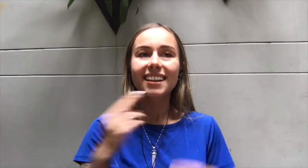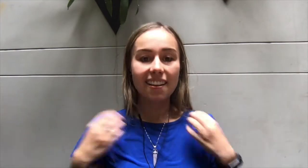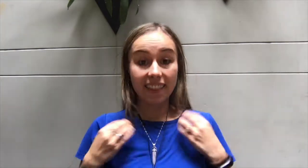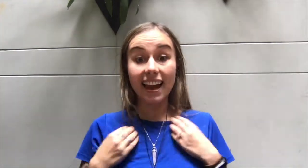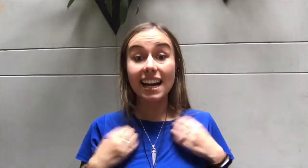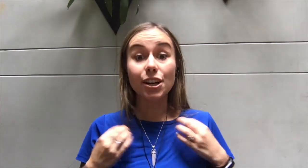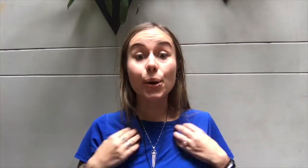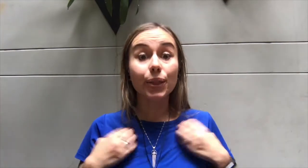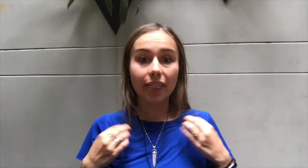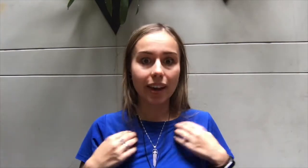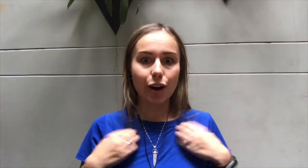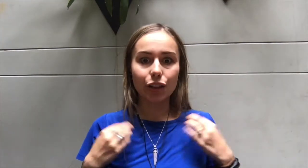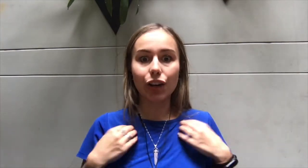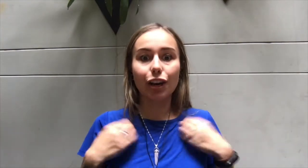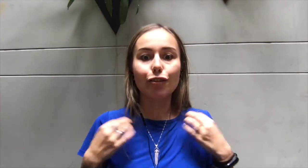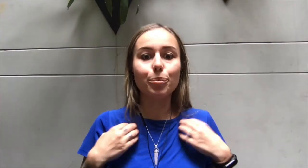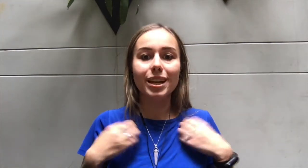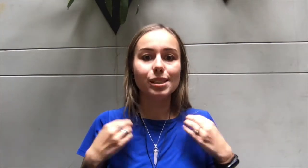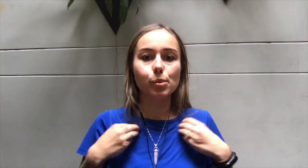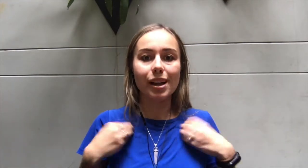And I know that they are looking for me as well.